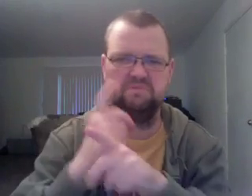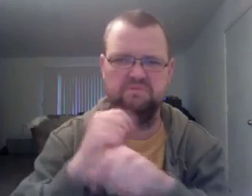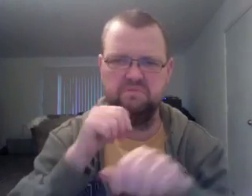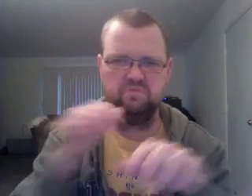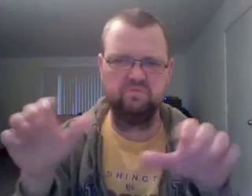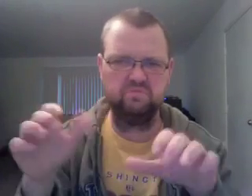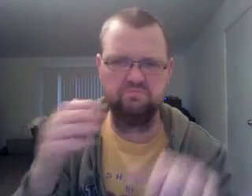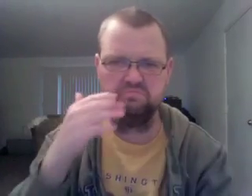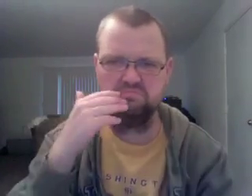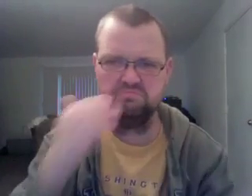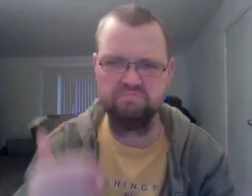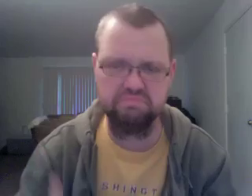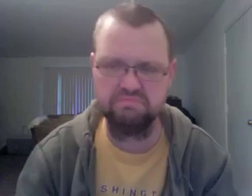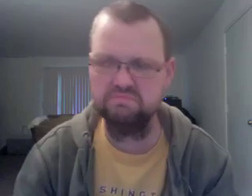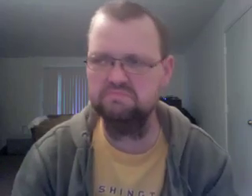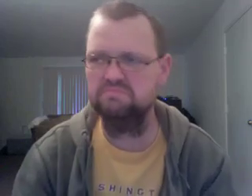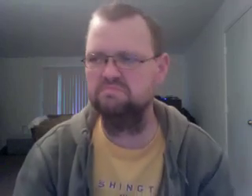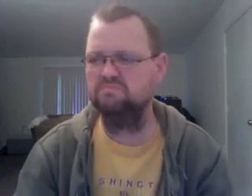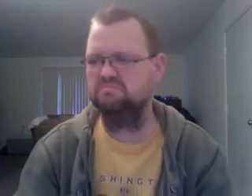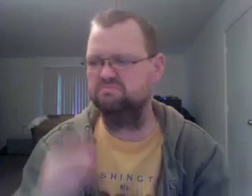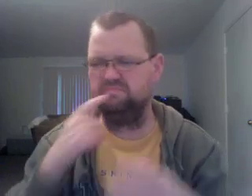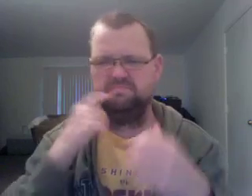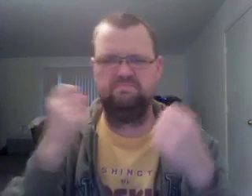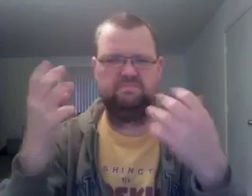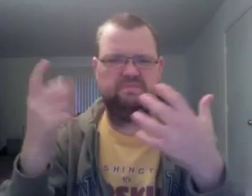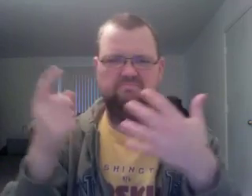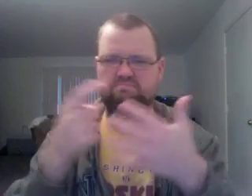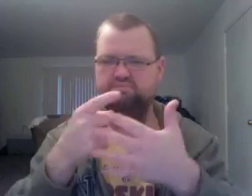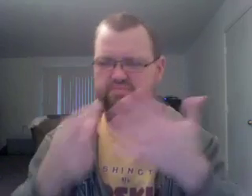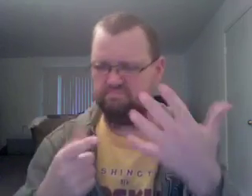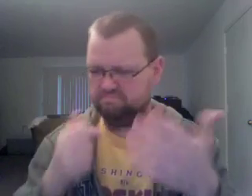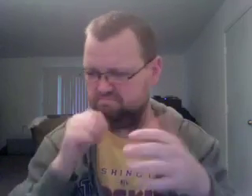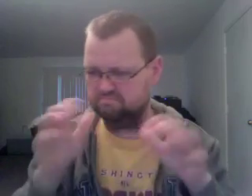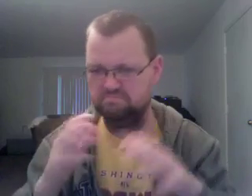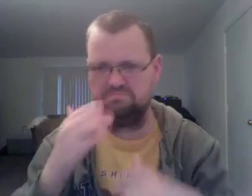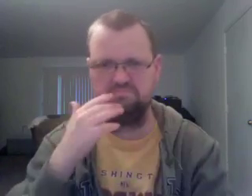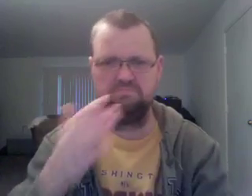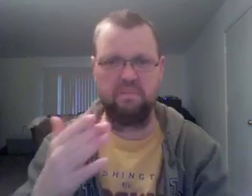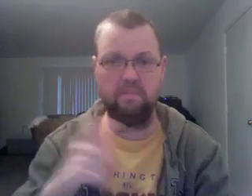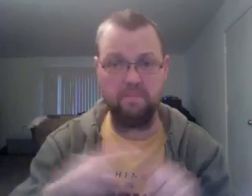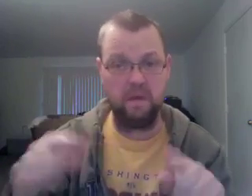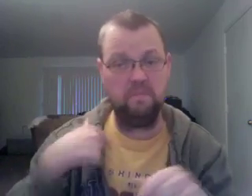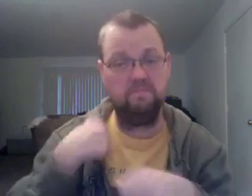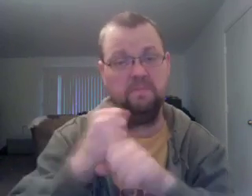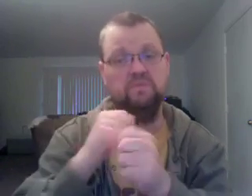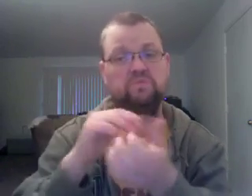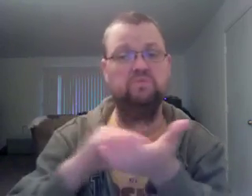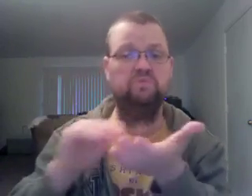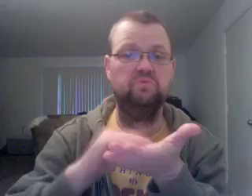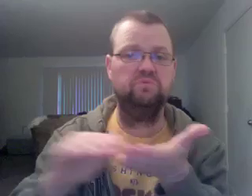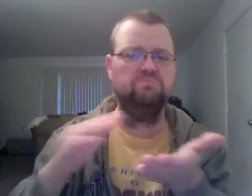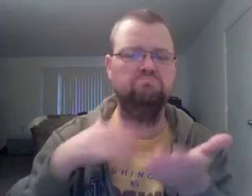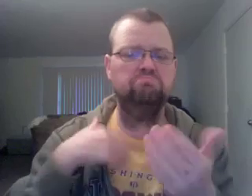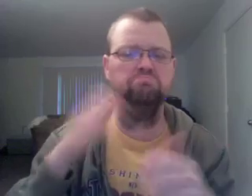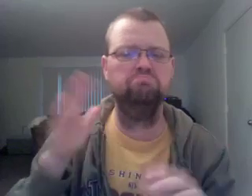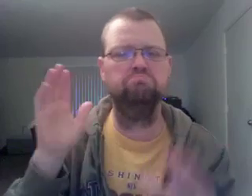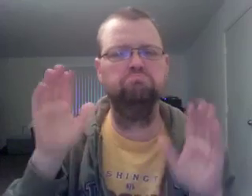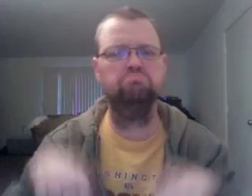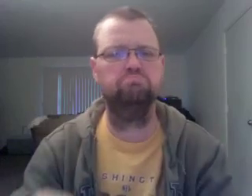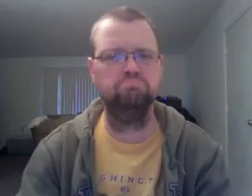this weekend. Very minor adjustments on the big team, the biggest issue we're playing right now. In fact, that sun is in his eyes as he comes off